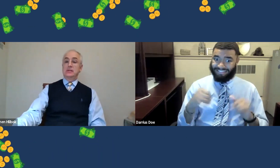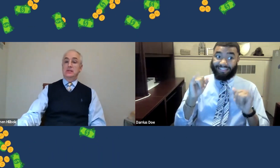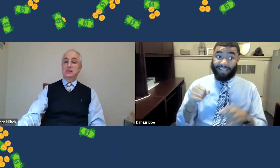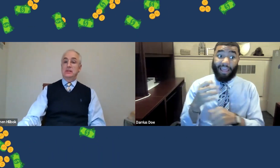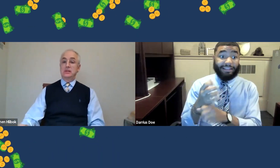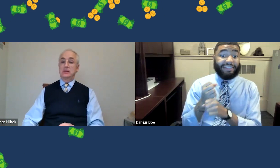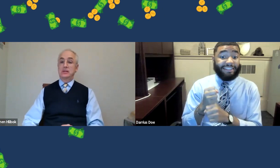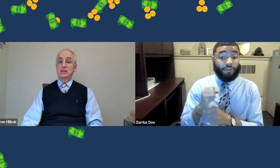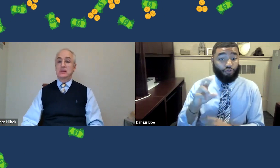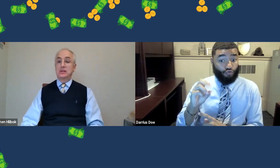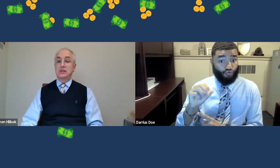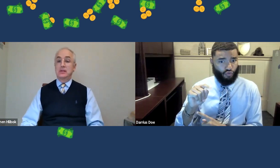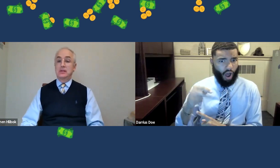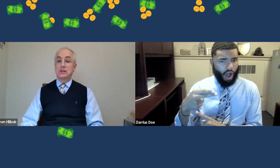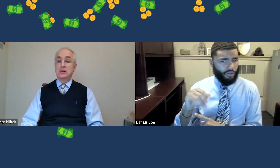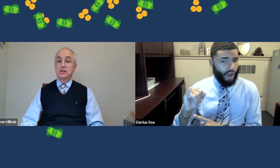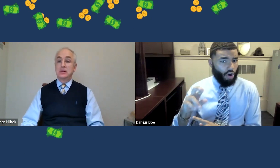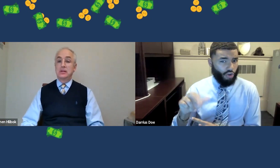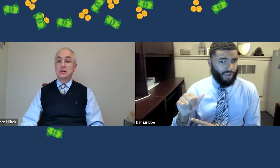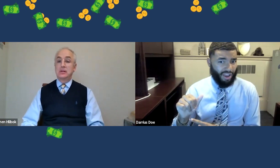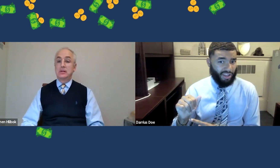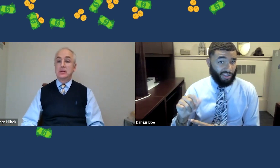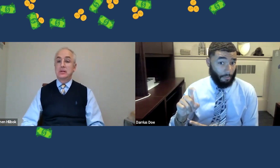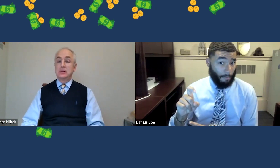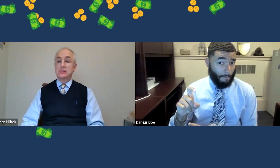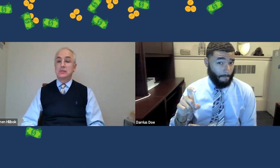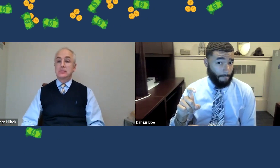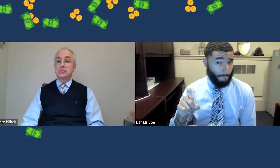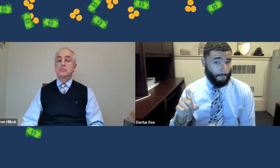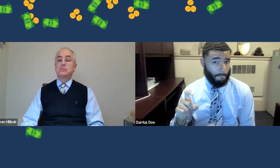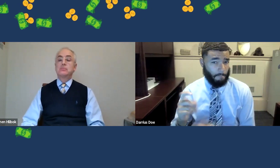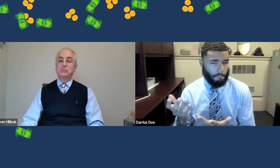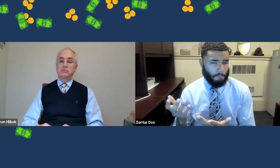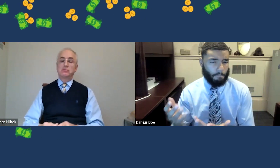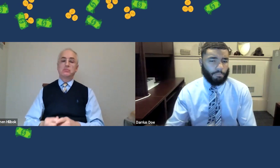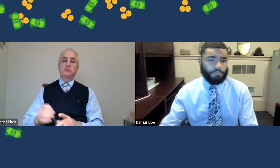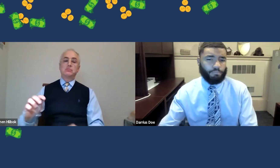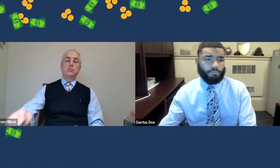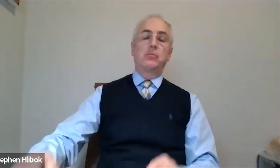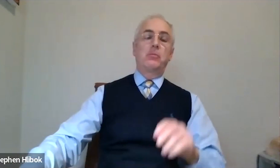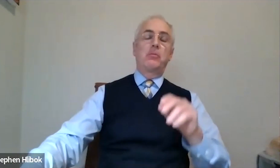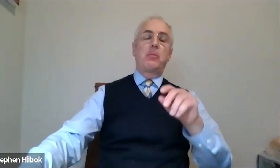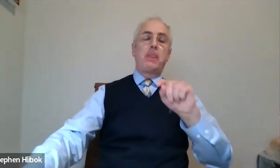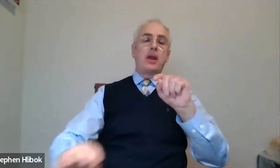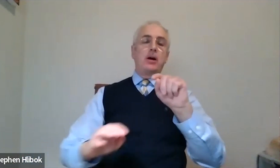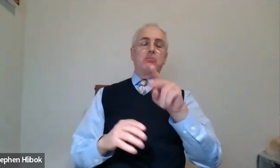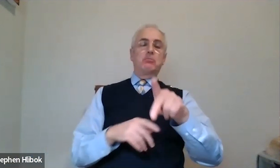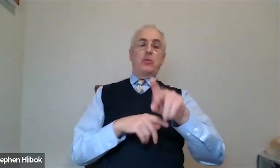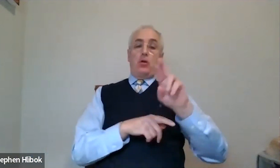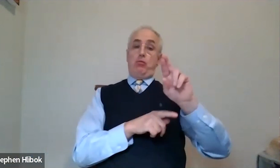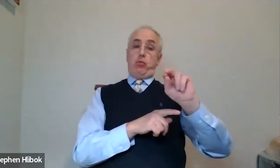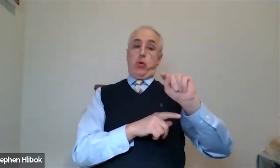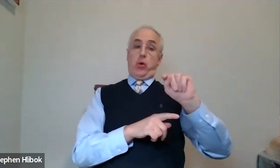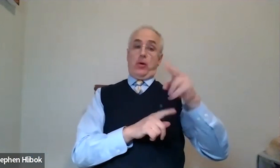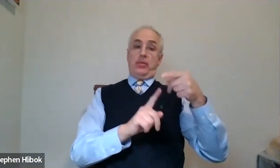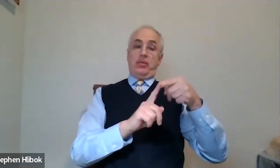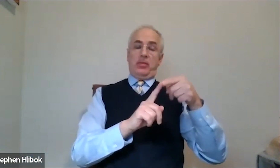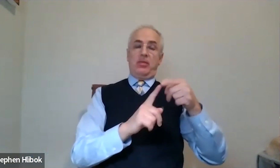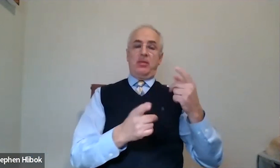So upon retiring, is it possible to still get a Roth IRA when you're no longer working?